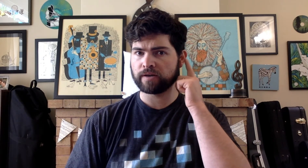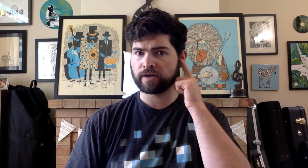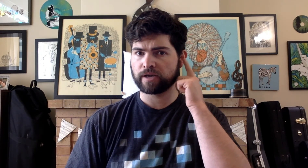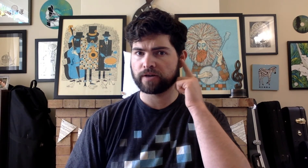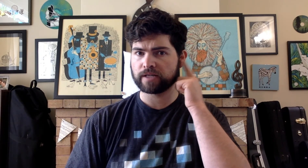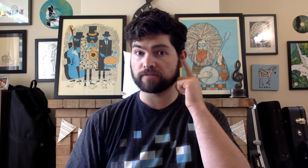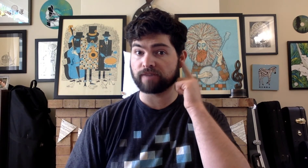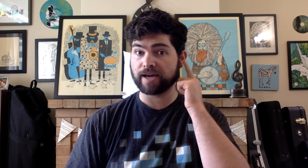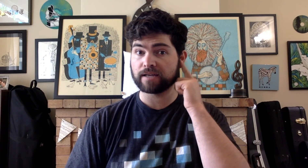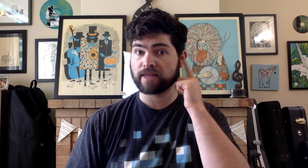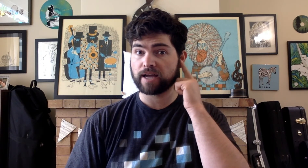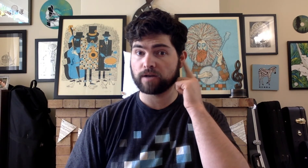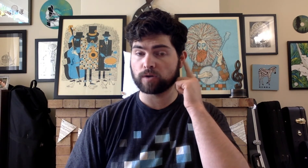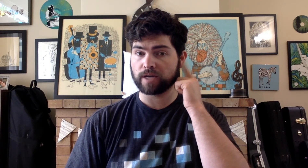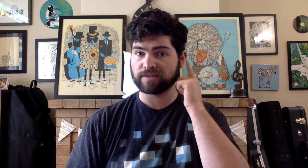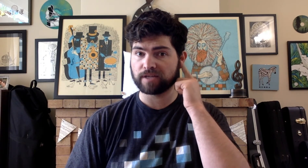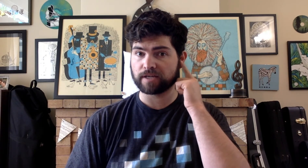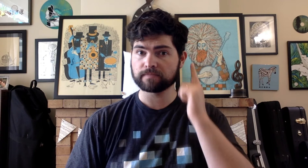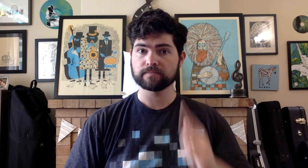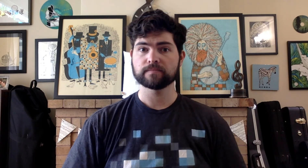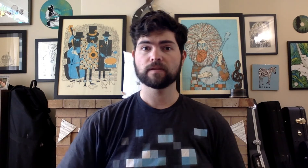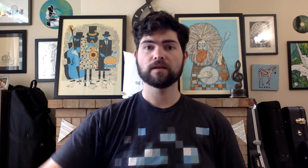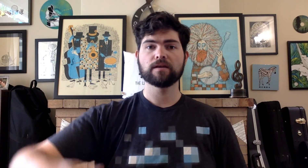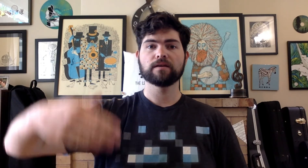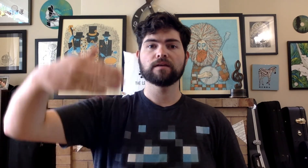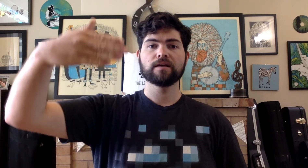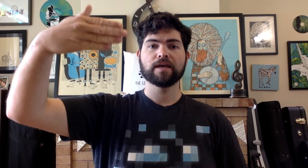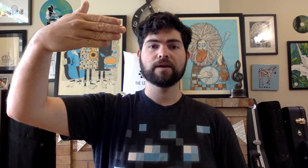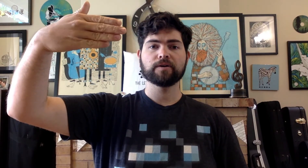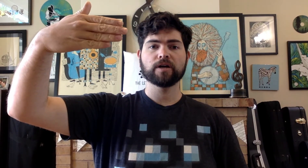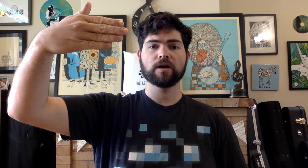hearing to find that note and sing it here you go